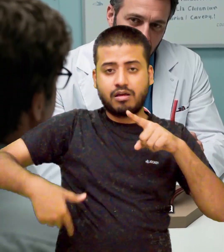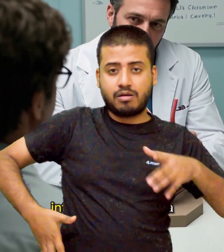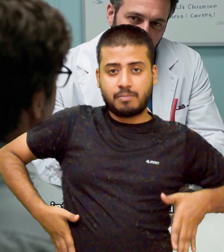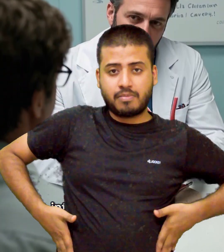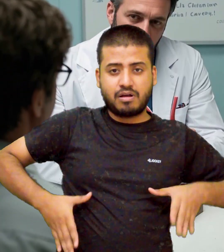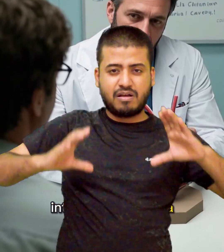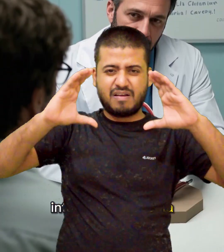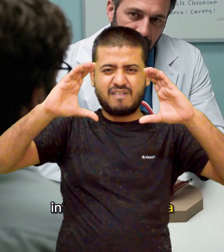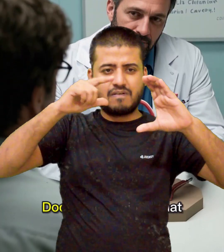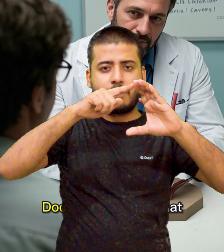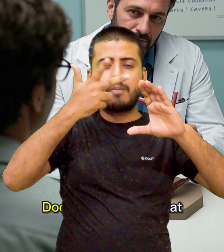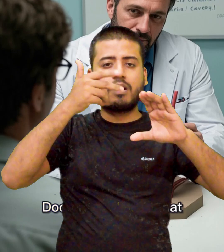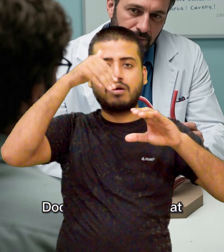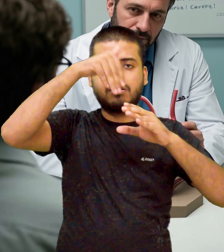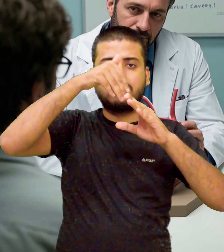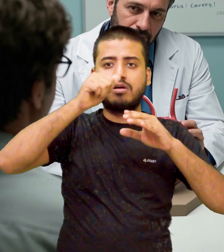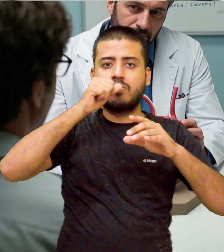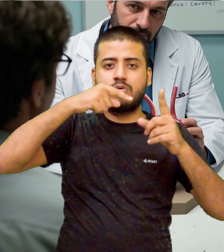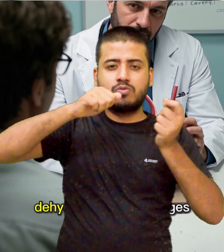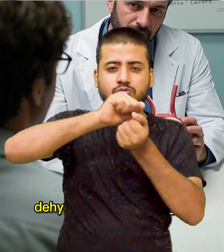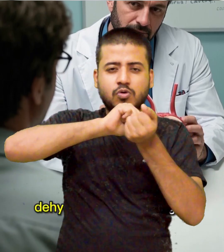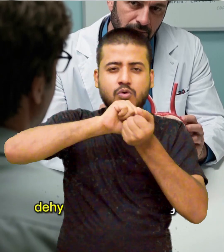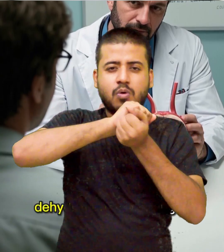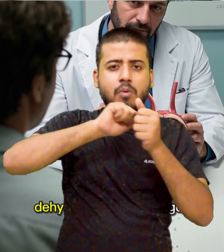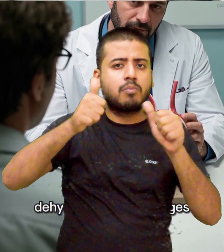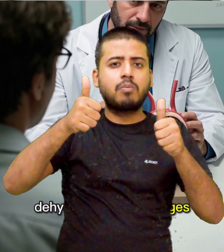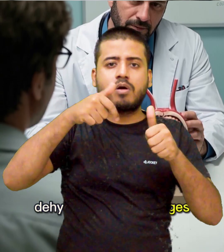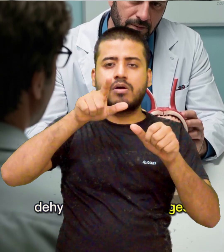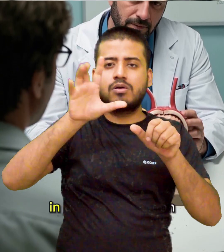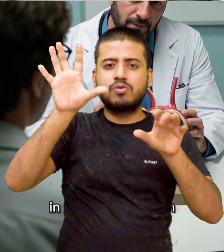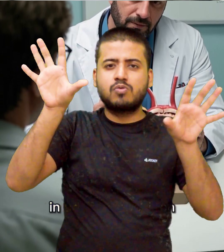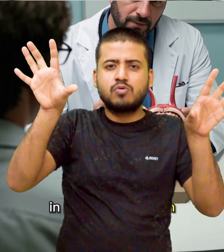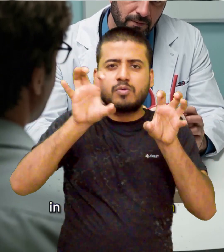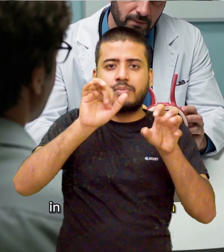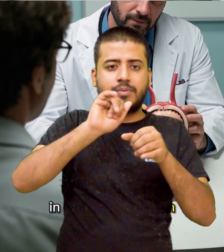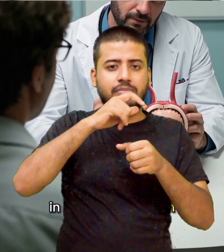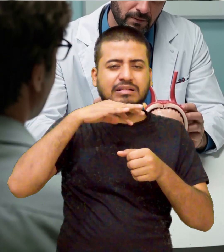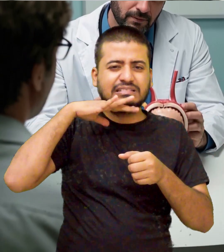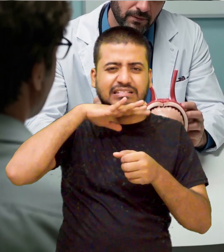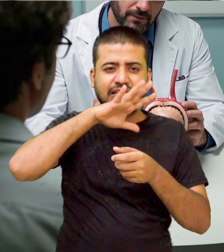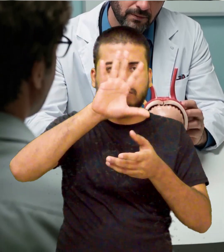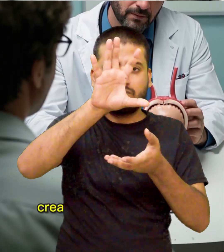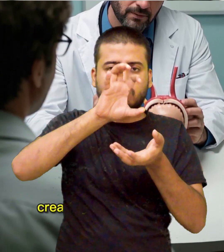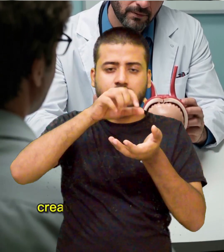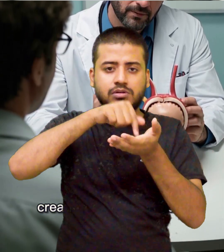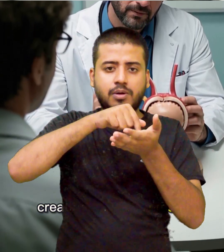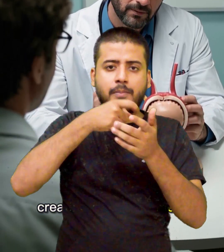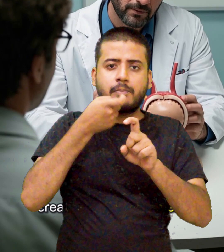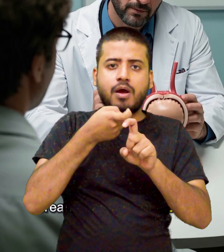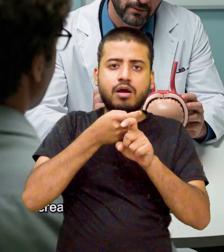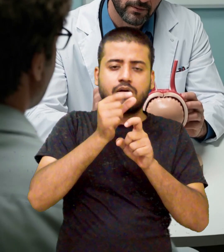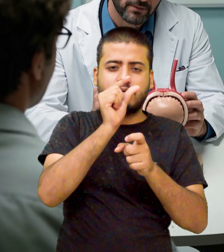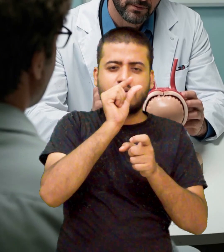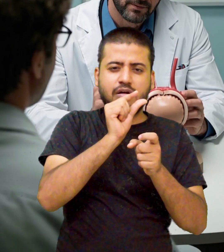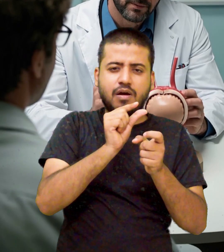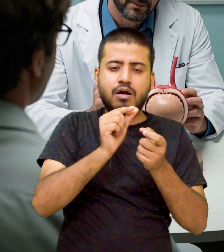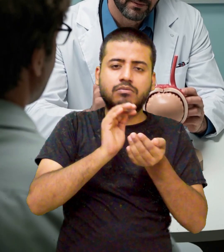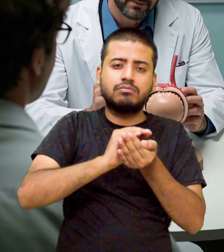dehydration, a major risk factor for kidney stones. Higher consumption. Studies indicate that higher consumption of